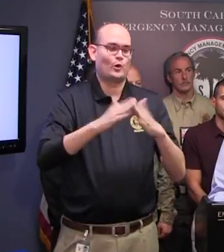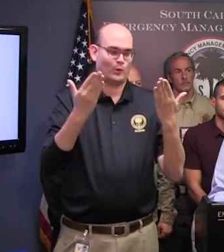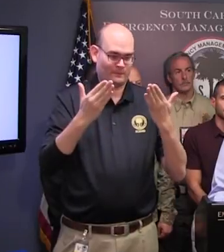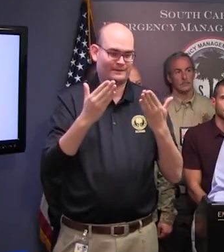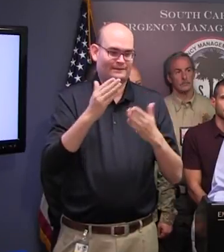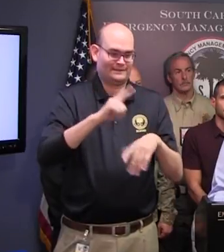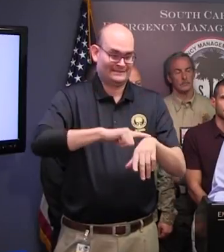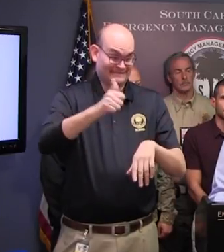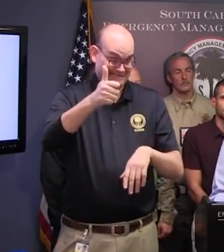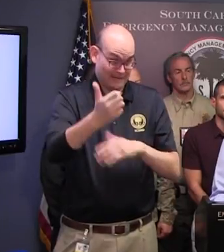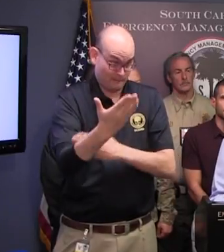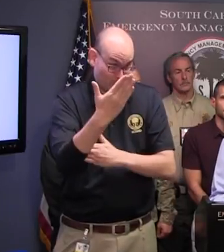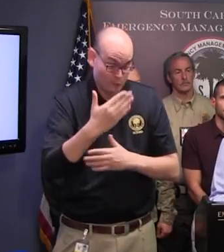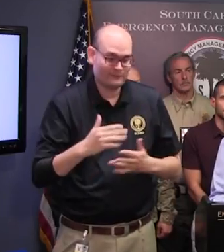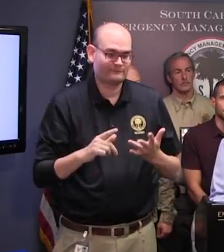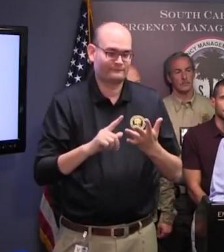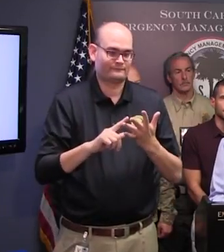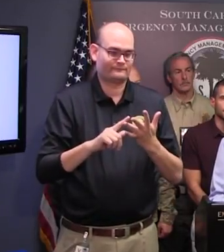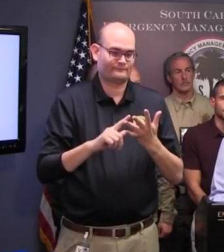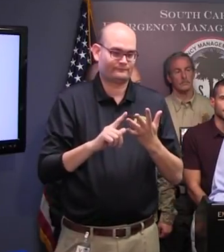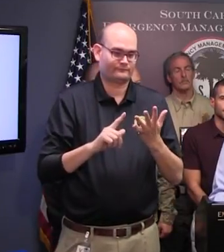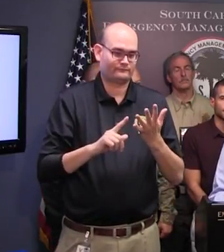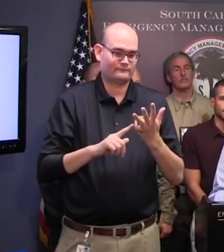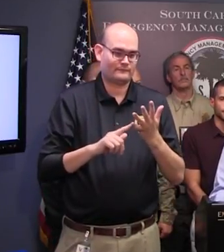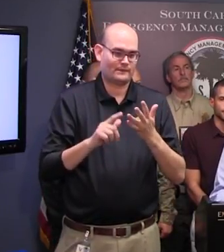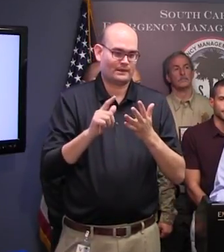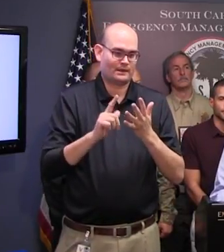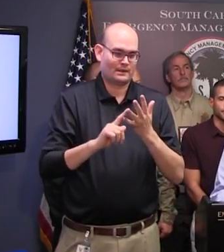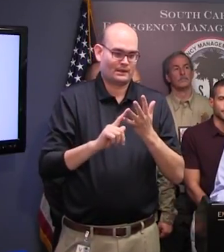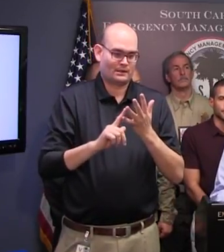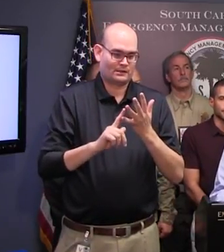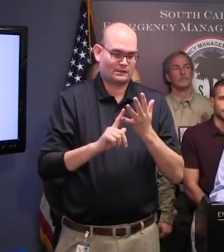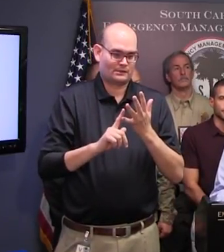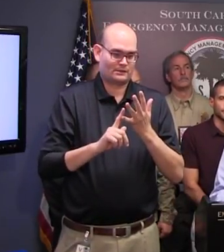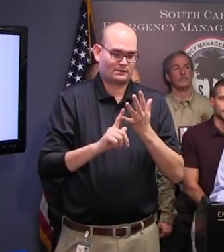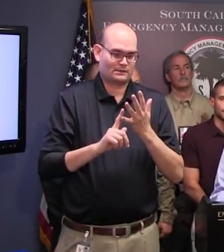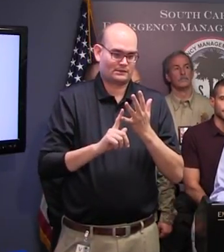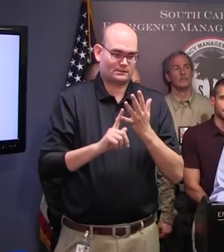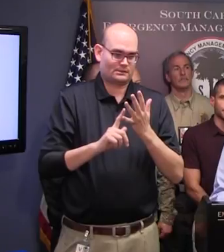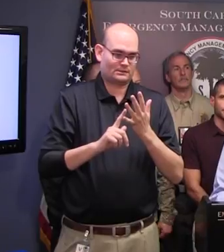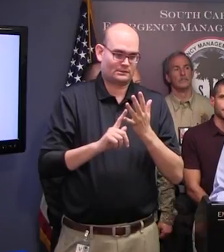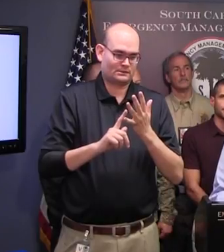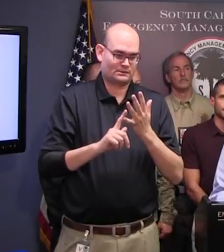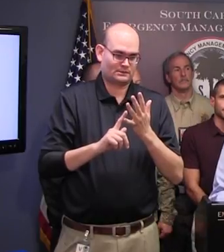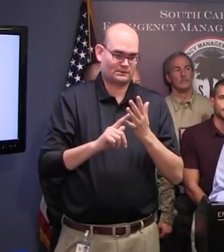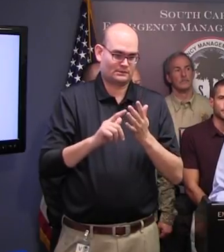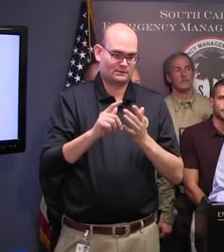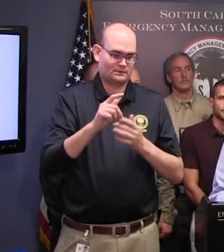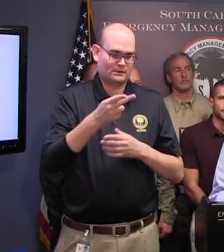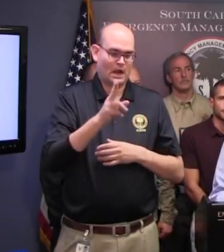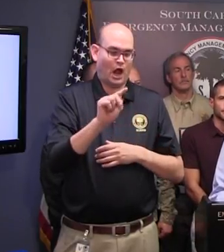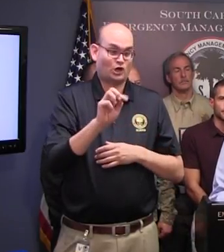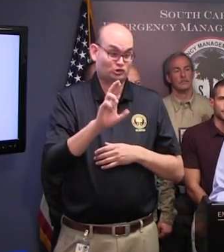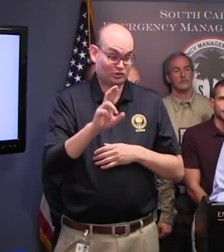.m. Hunter-Connor Tyler Elementary opened in Orangeburg County at 10 a.m.